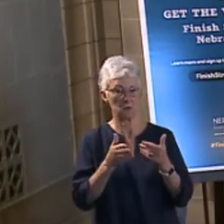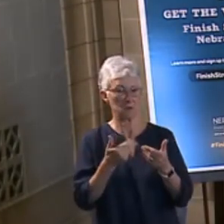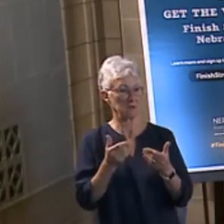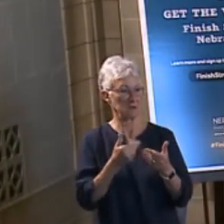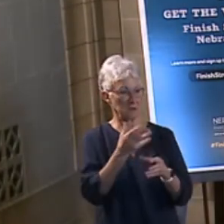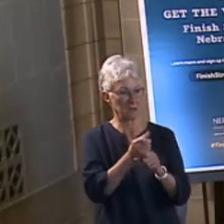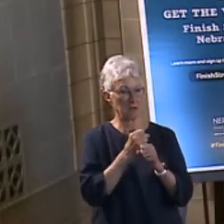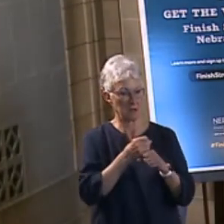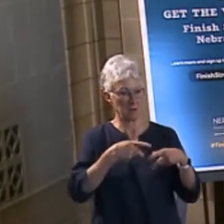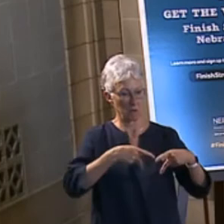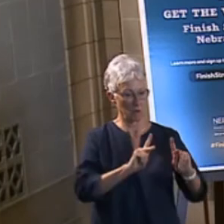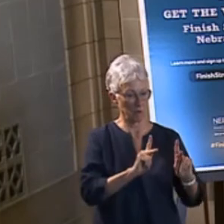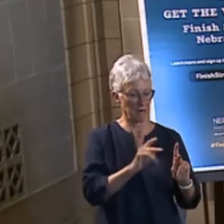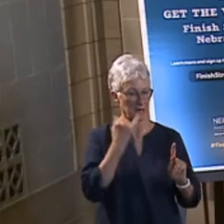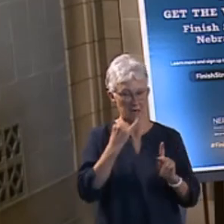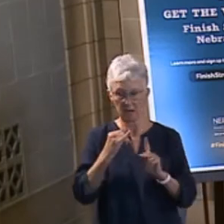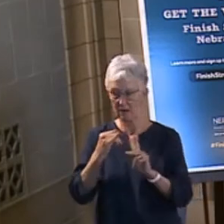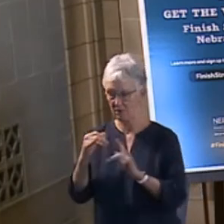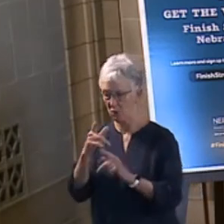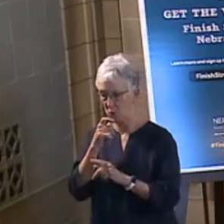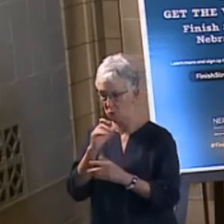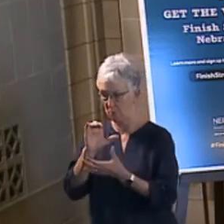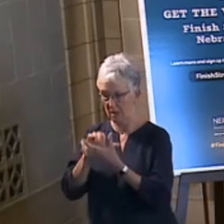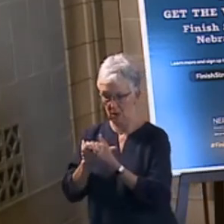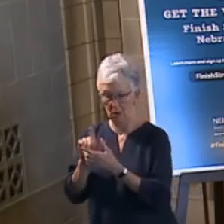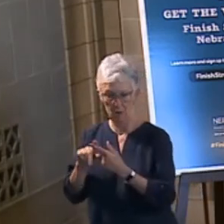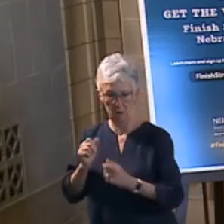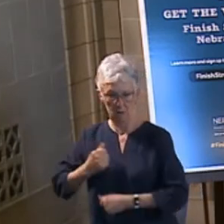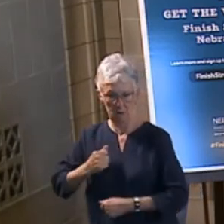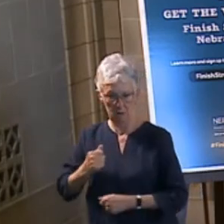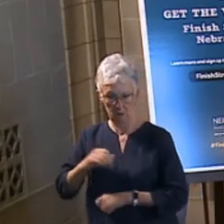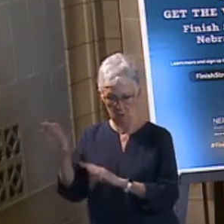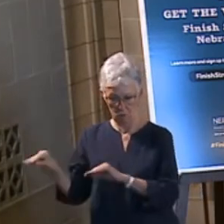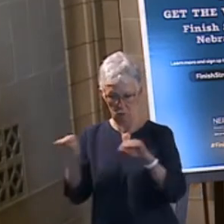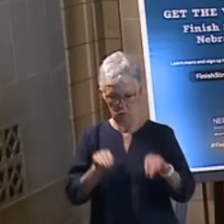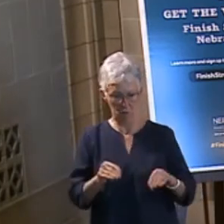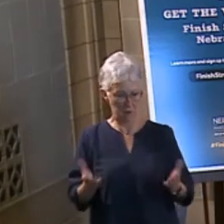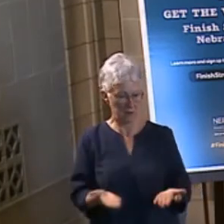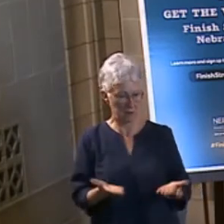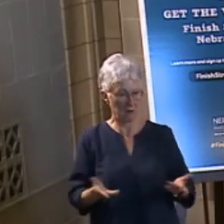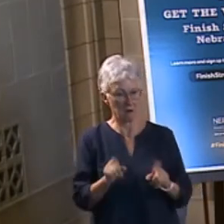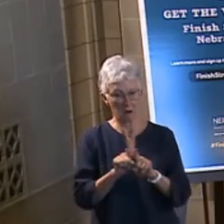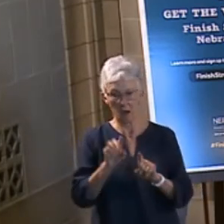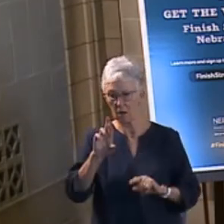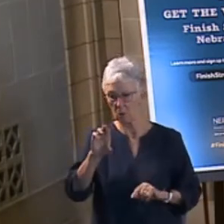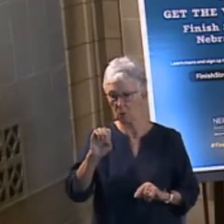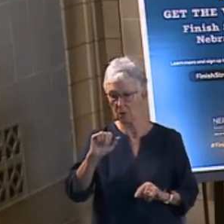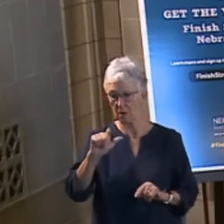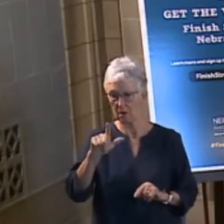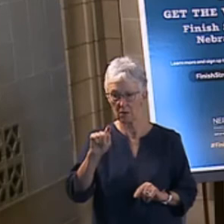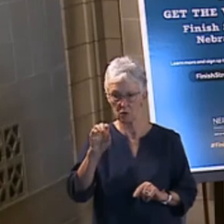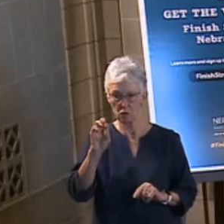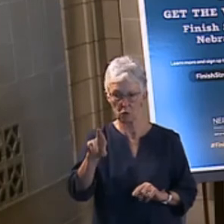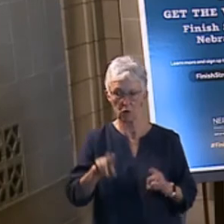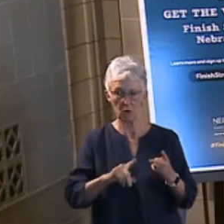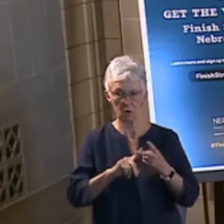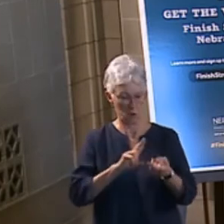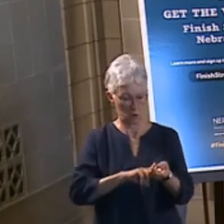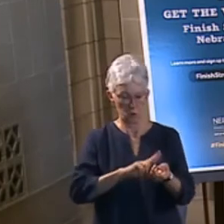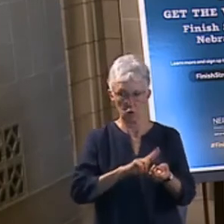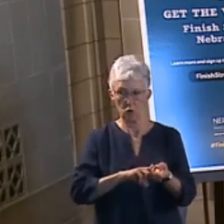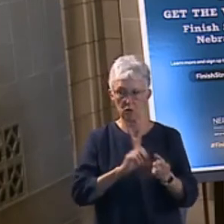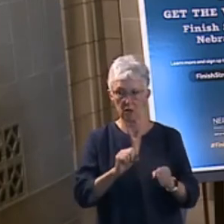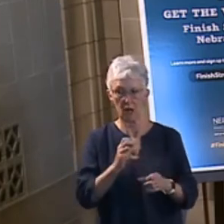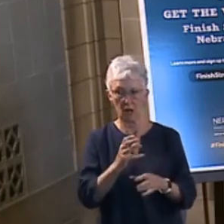for spouses of active-duty military and things such as realtors or nurses. And we've also